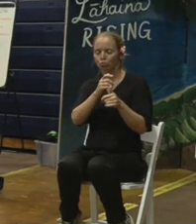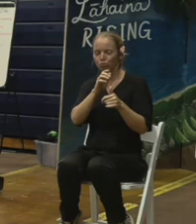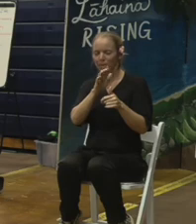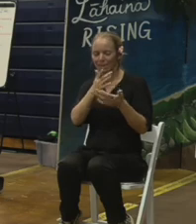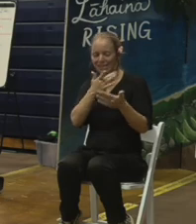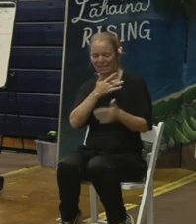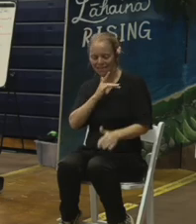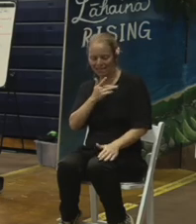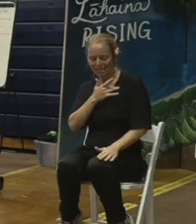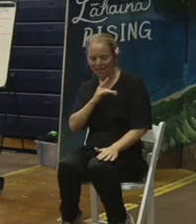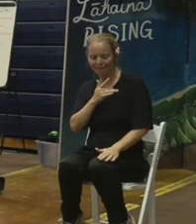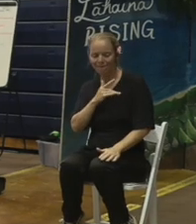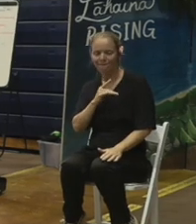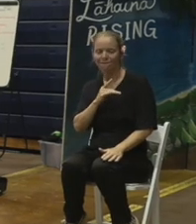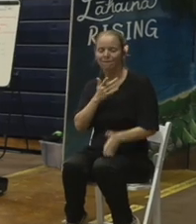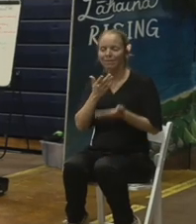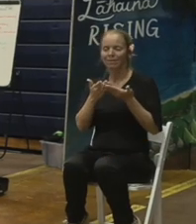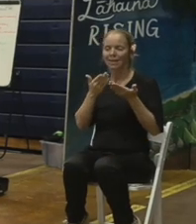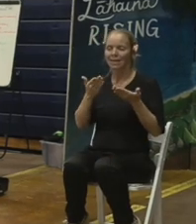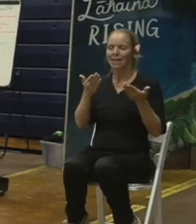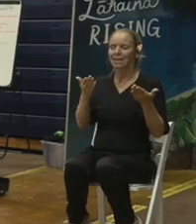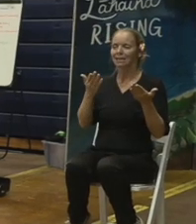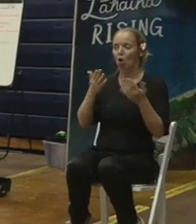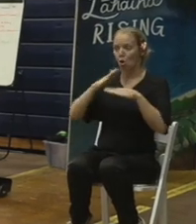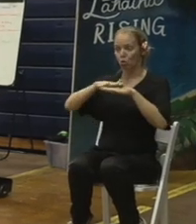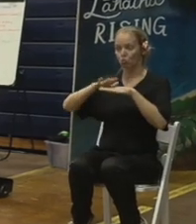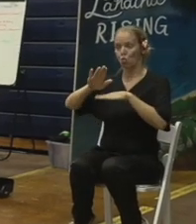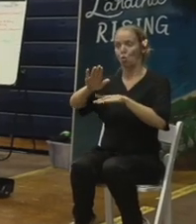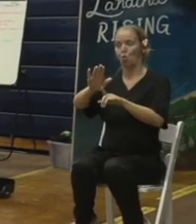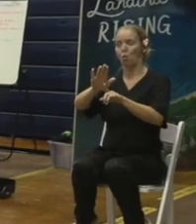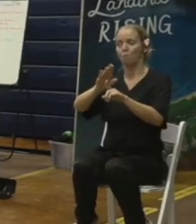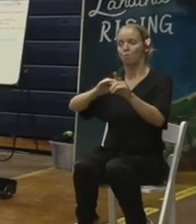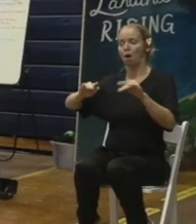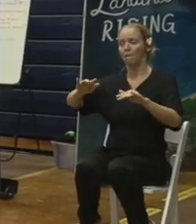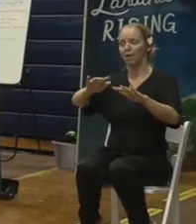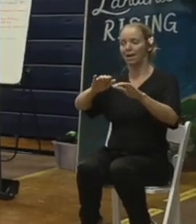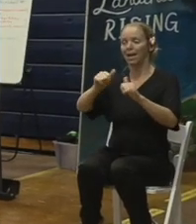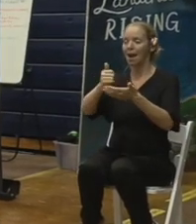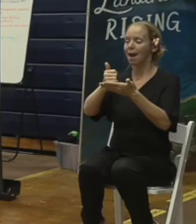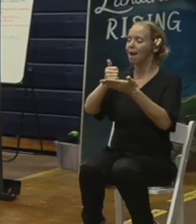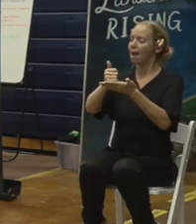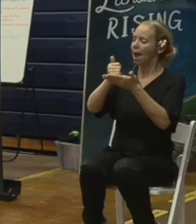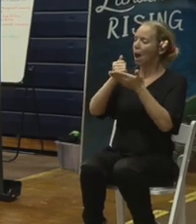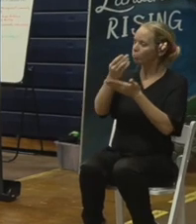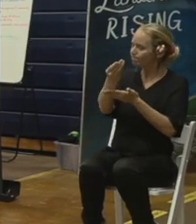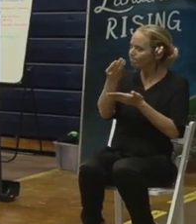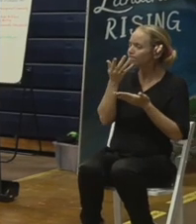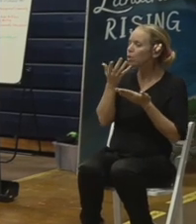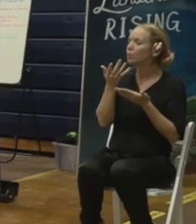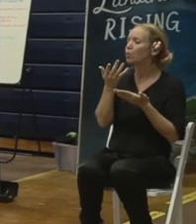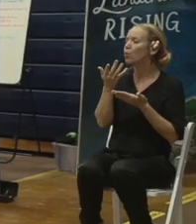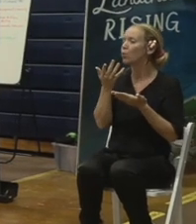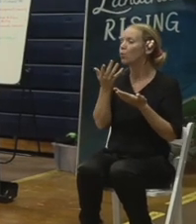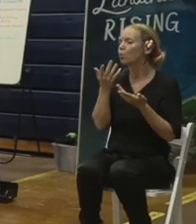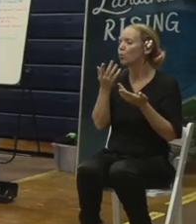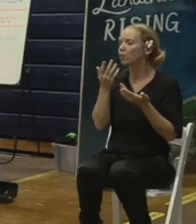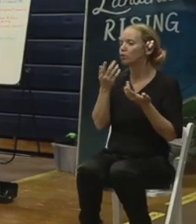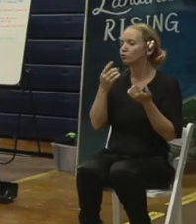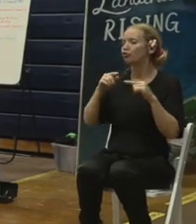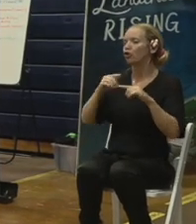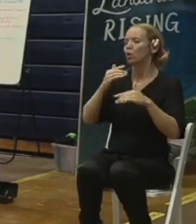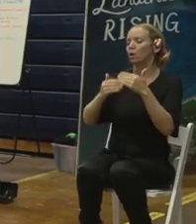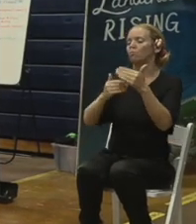might still be on your property that we can help address as we remove the debris. And, you know, I